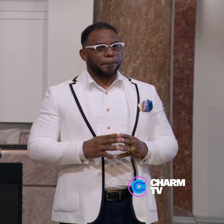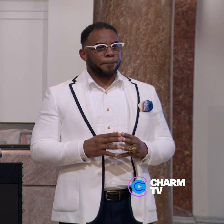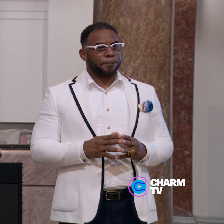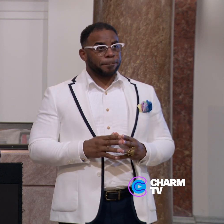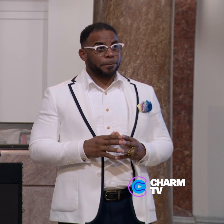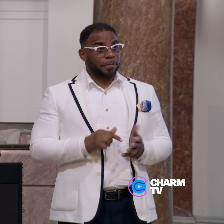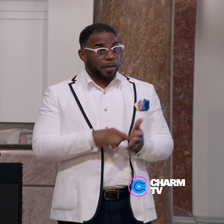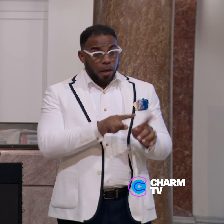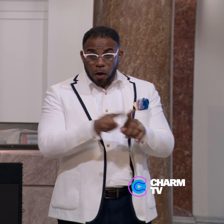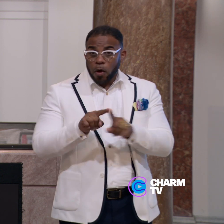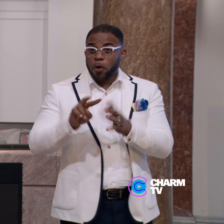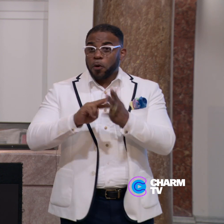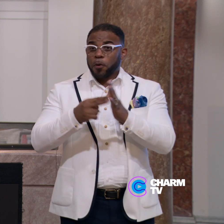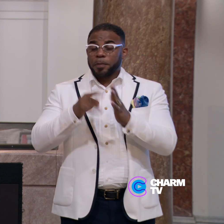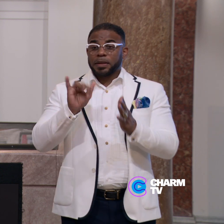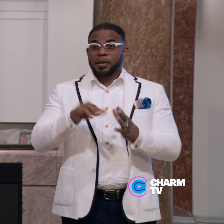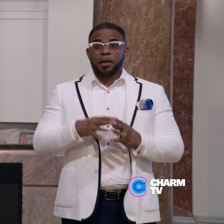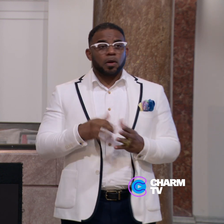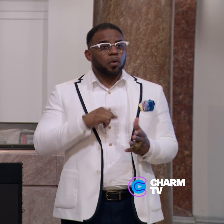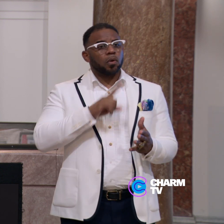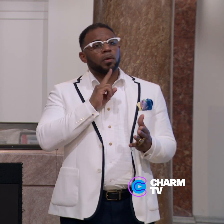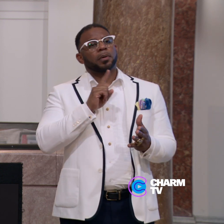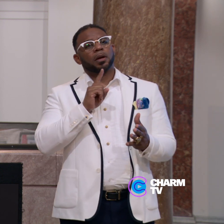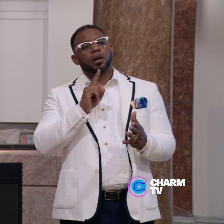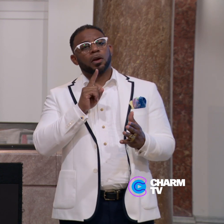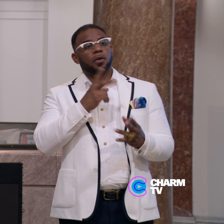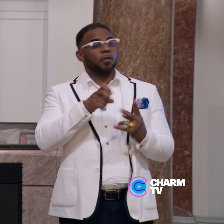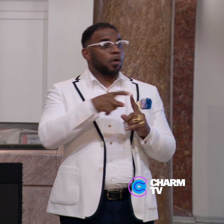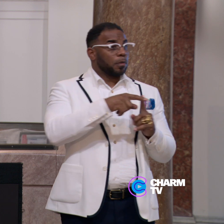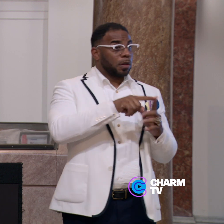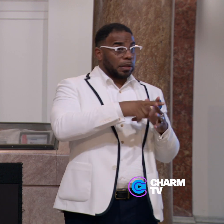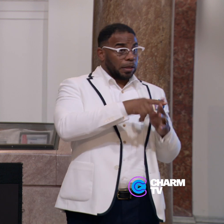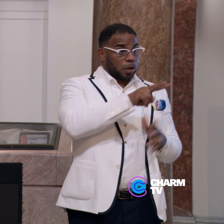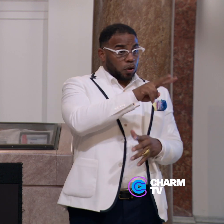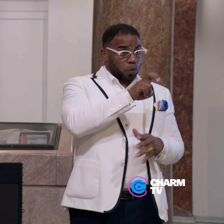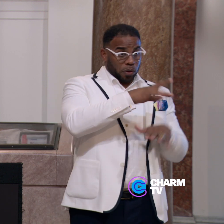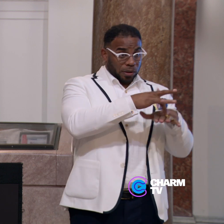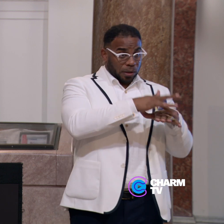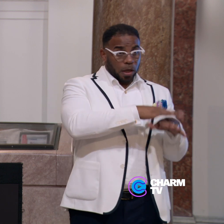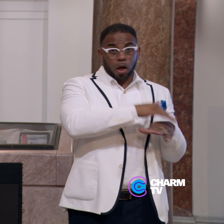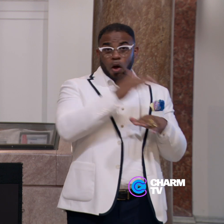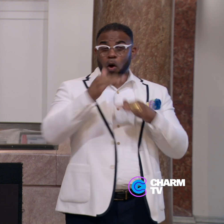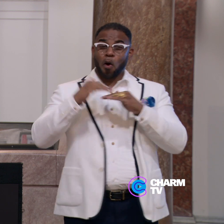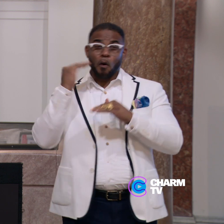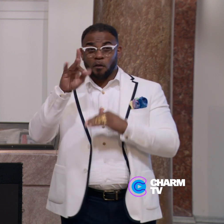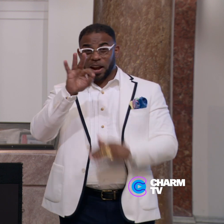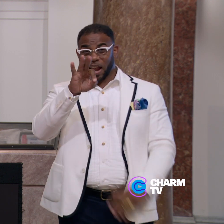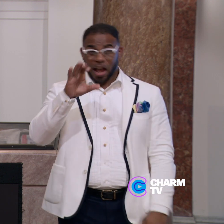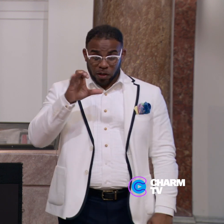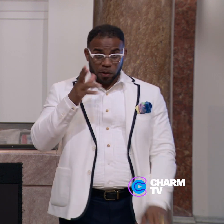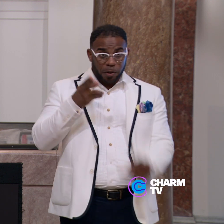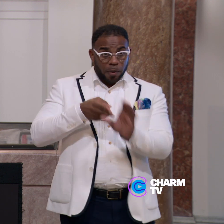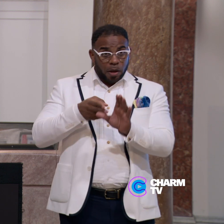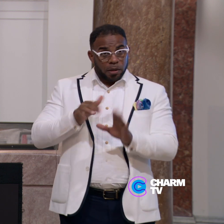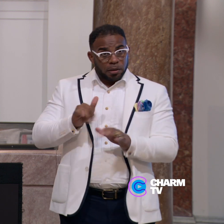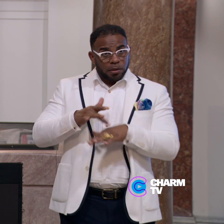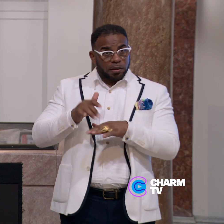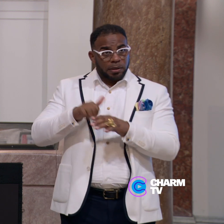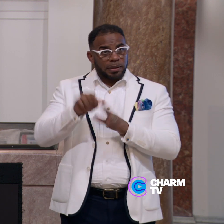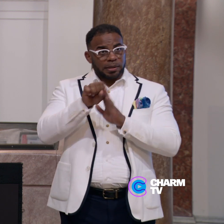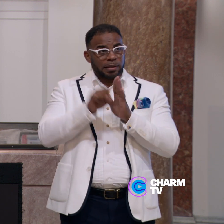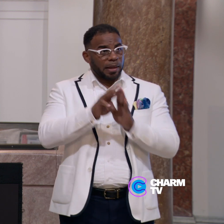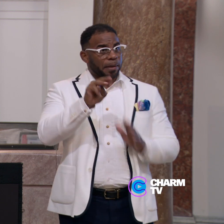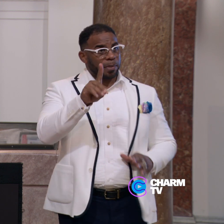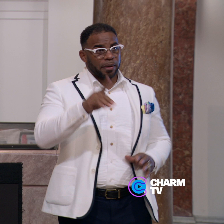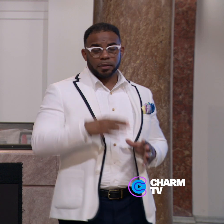This also means that we will be going from the initial 200 slots to over 900 participant spots in the